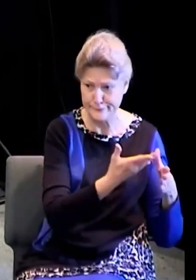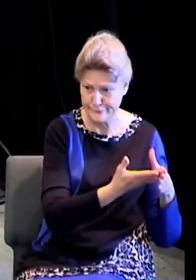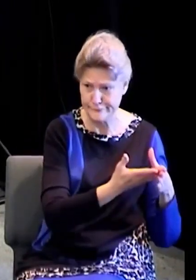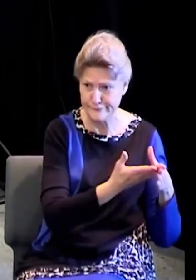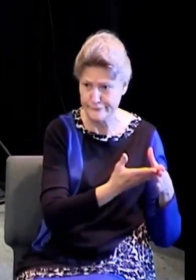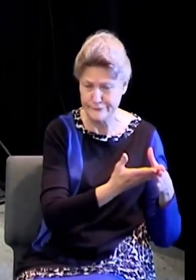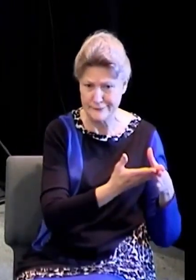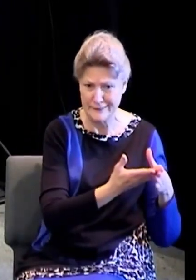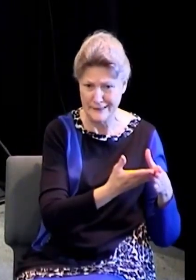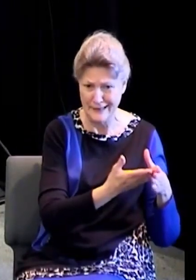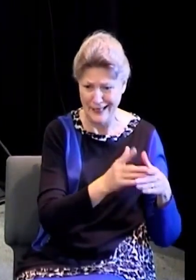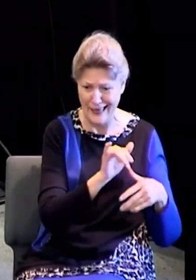Baby's milk.